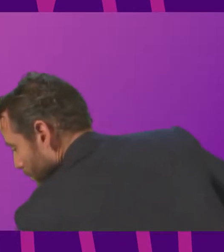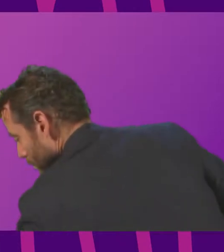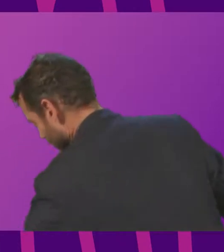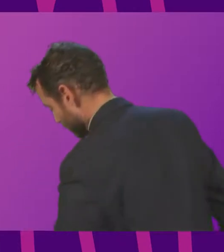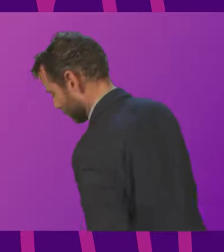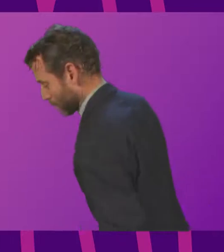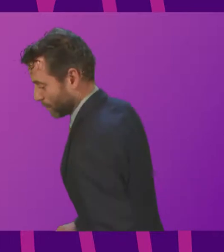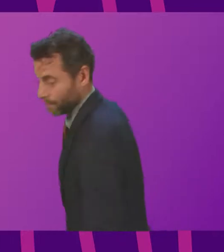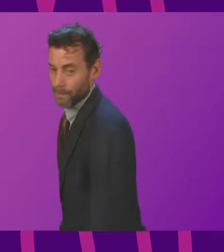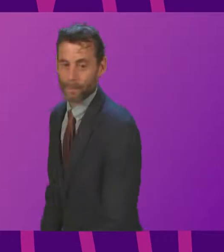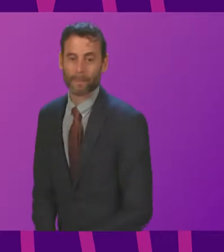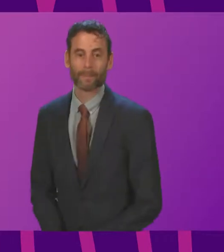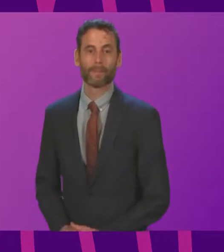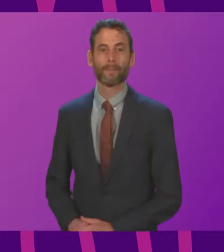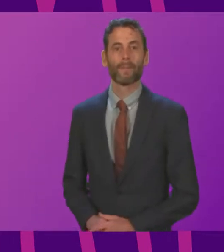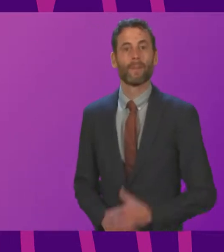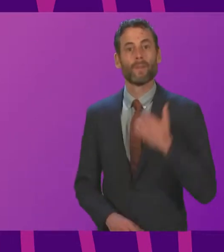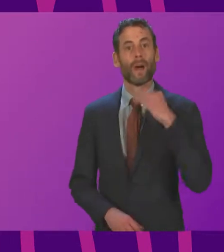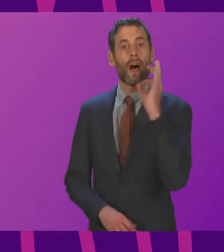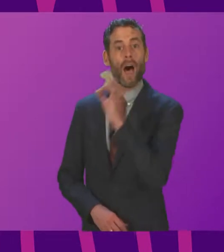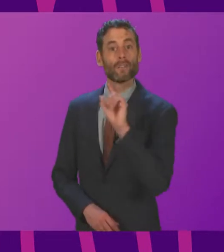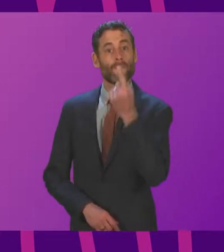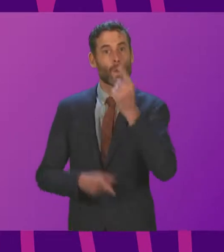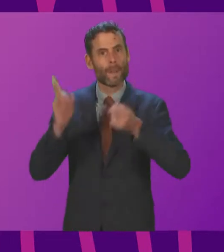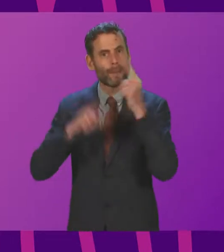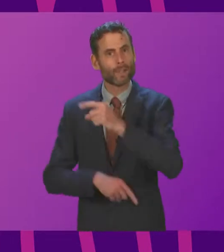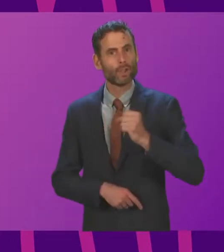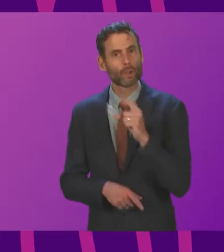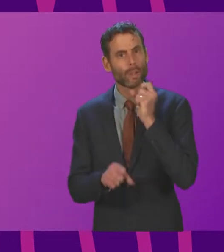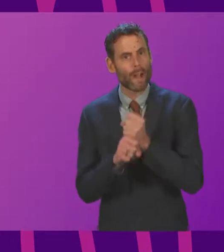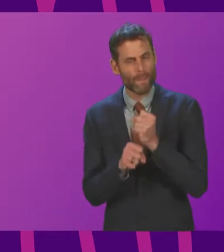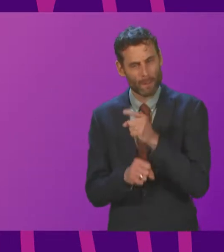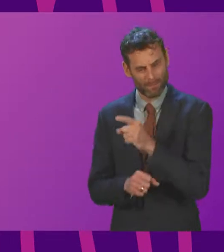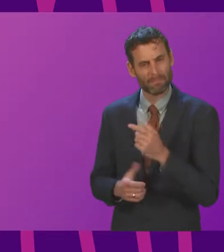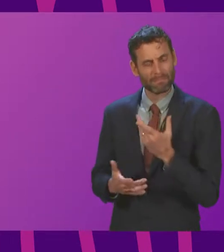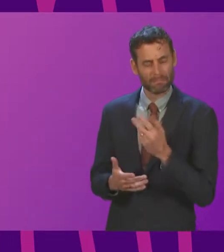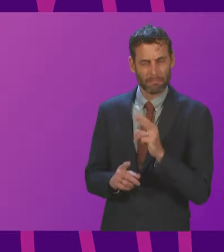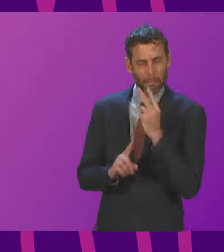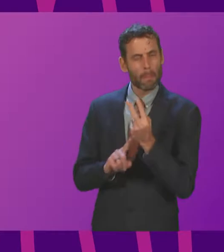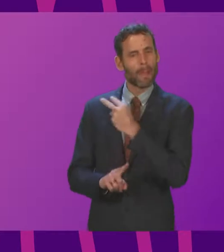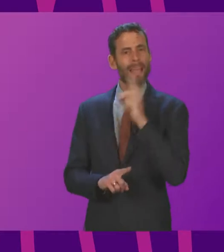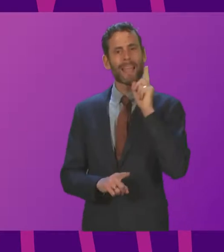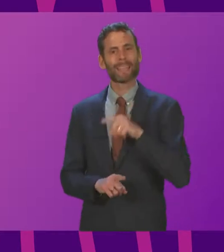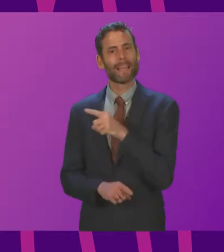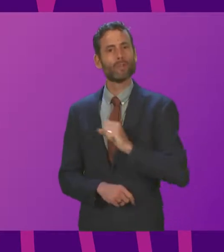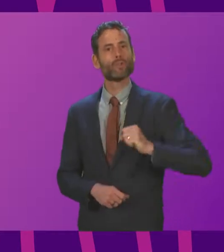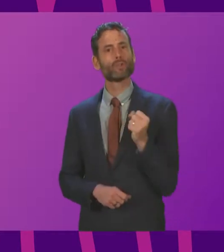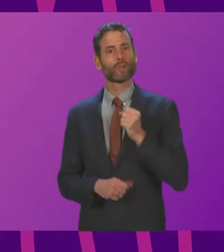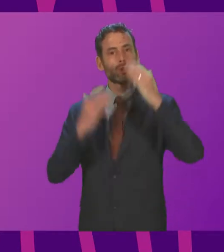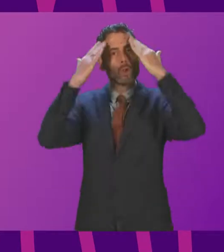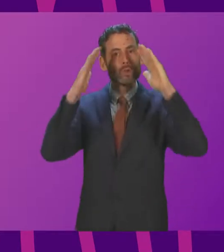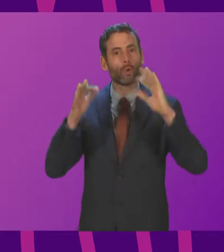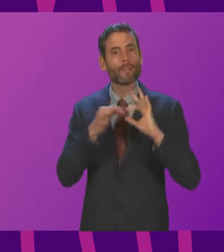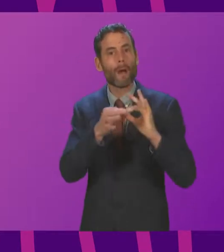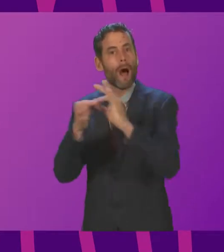Thank you. Could I ask the First Minister what the Scottish Government's reaction is to yesterday's call from the Scottish Tourism Alliance